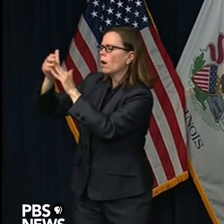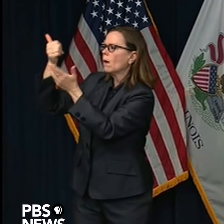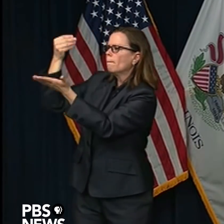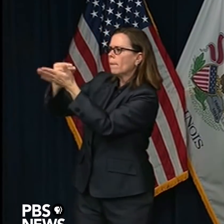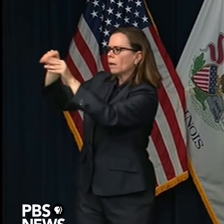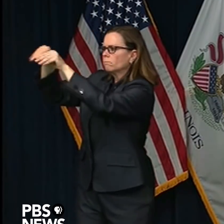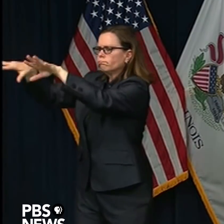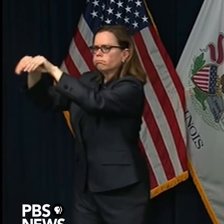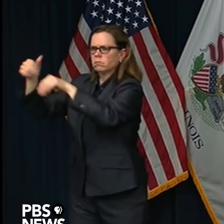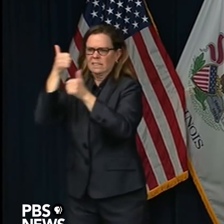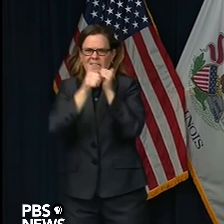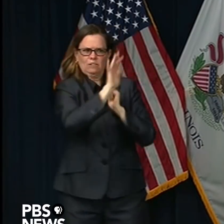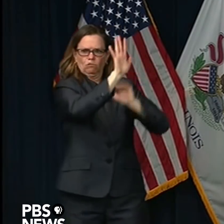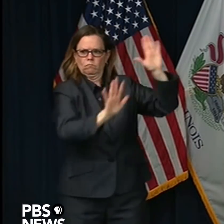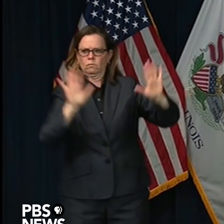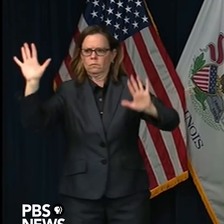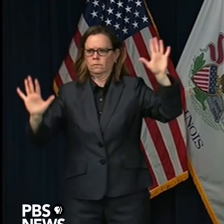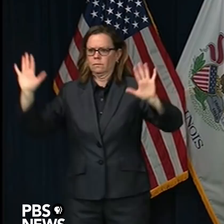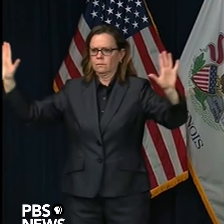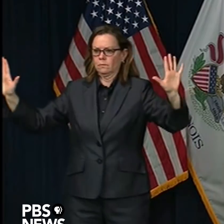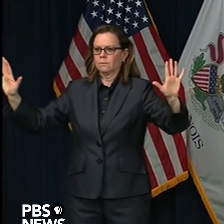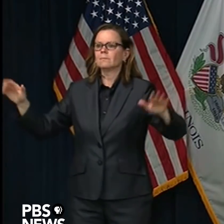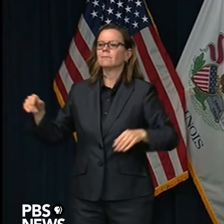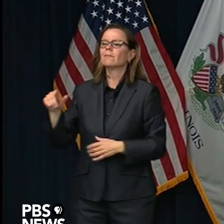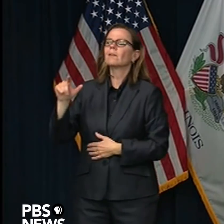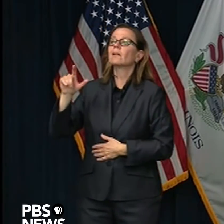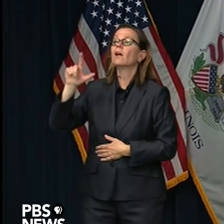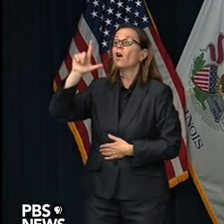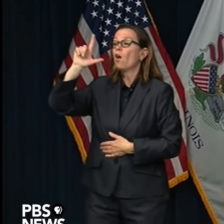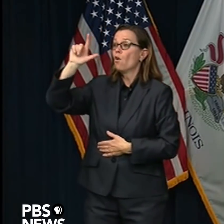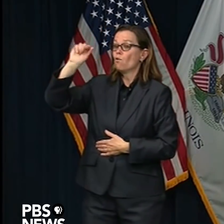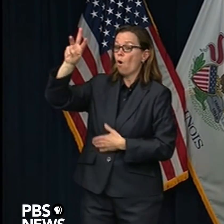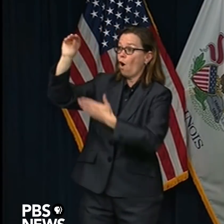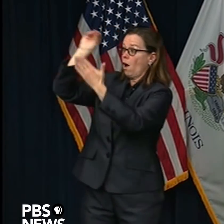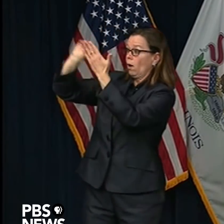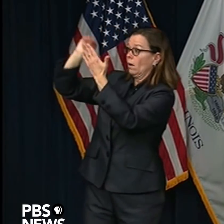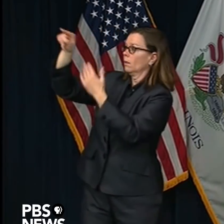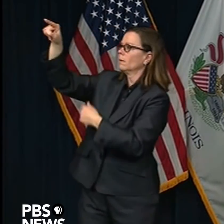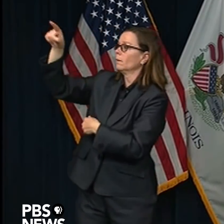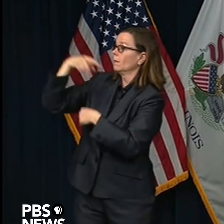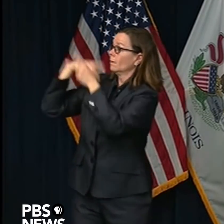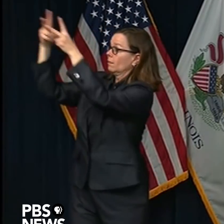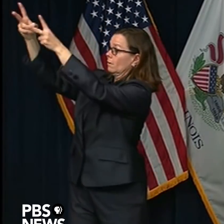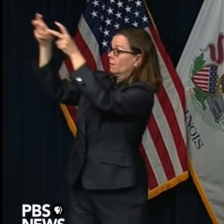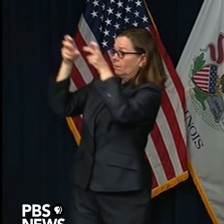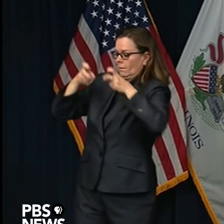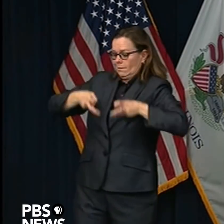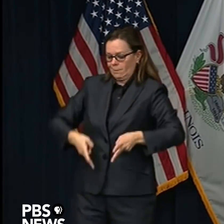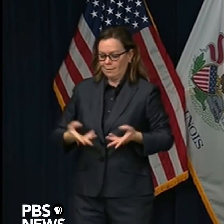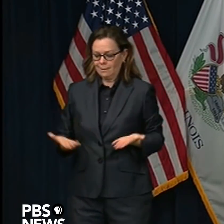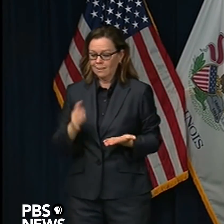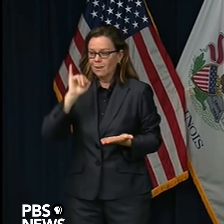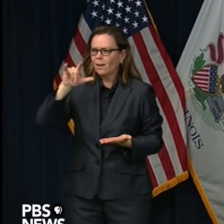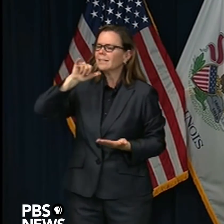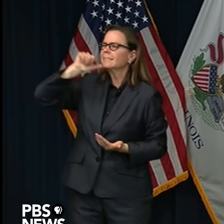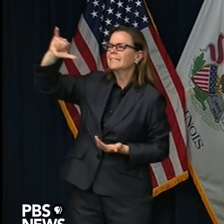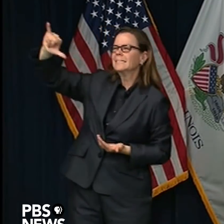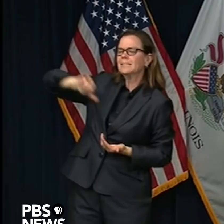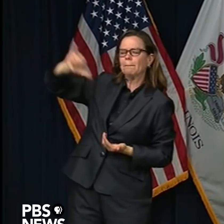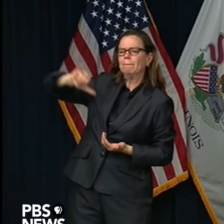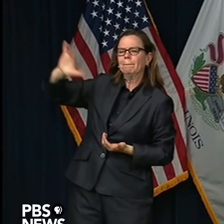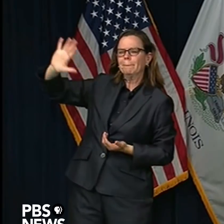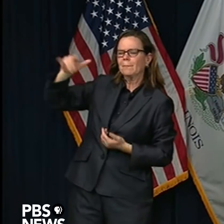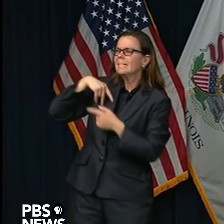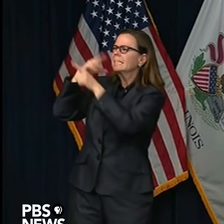quite the right way in the bill, but it allows the Treasury Department to make adjustments to, you know,